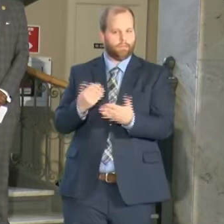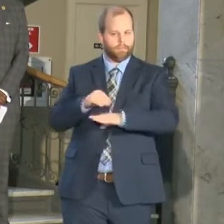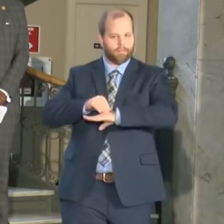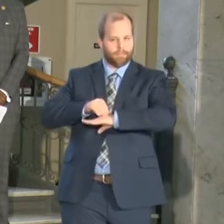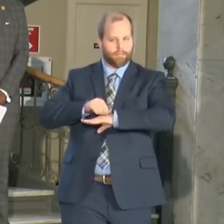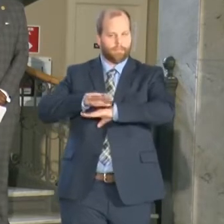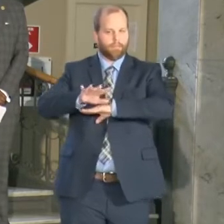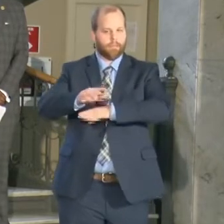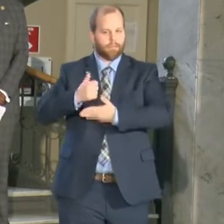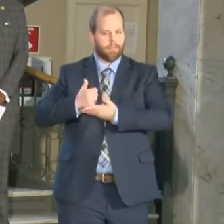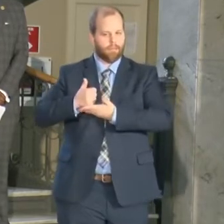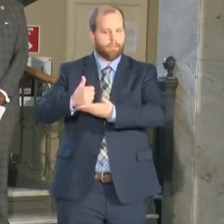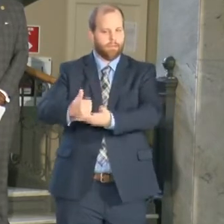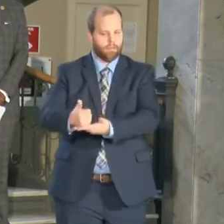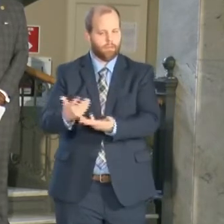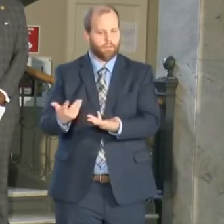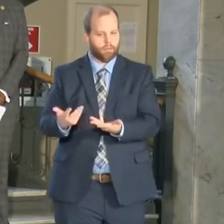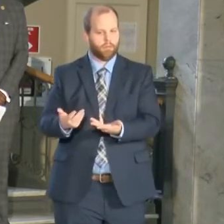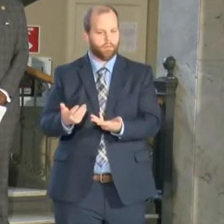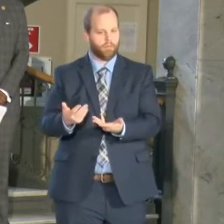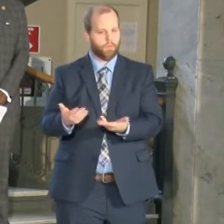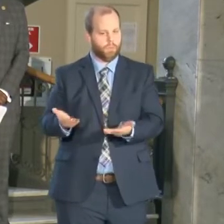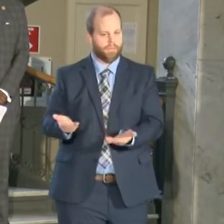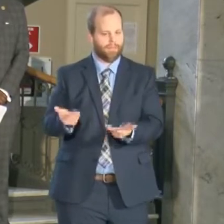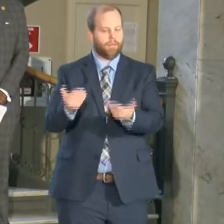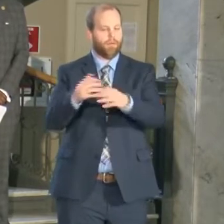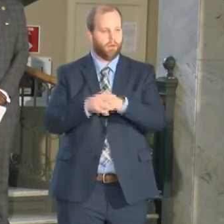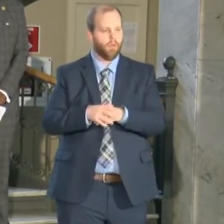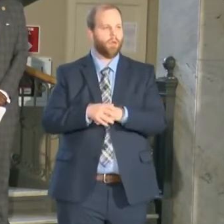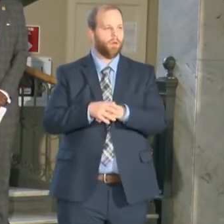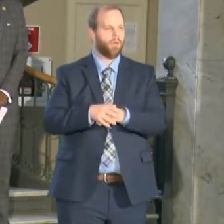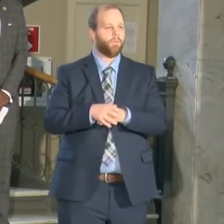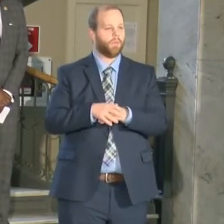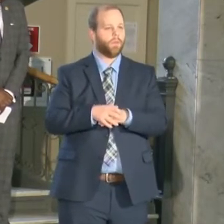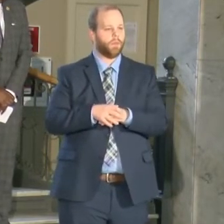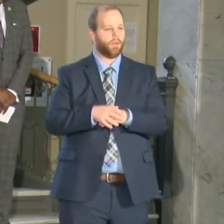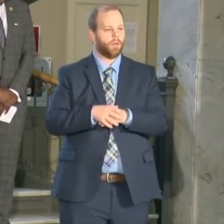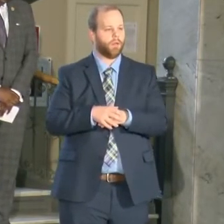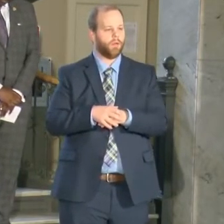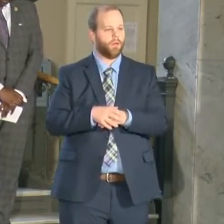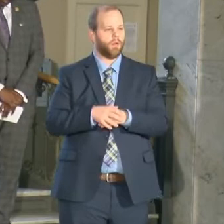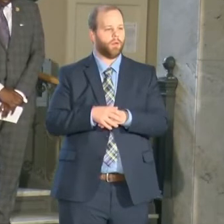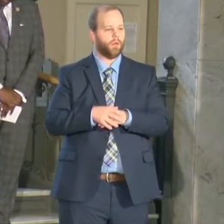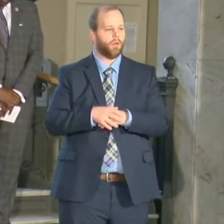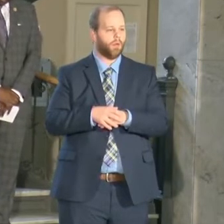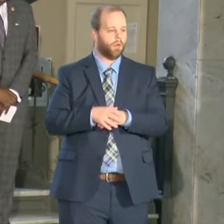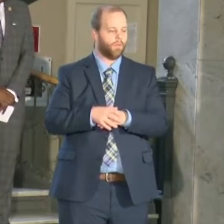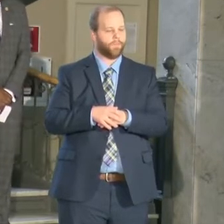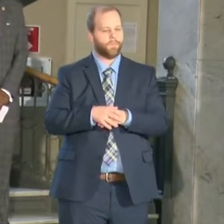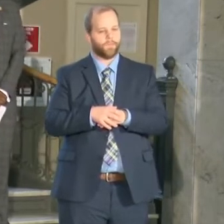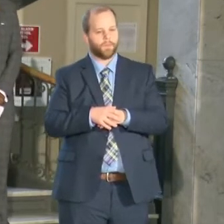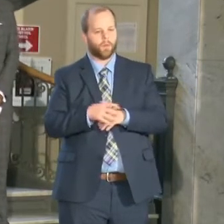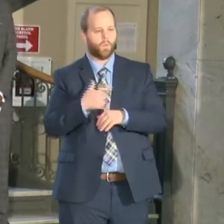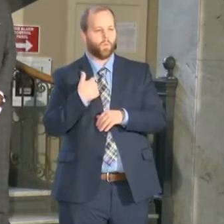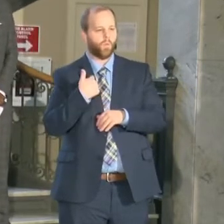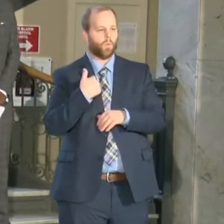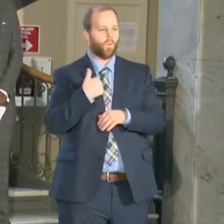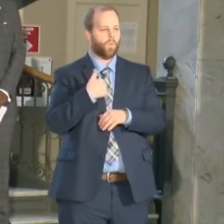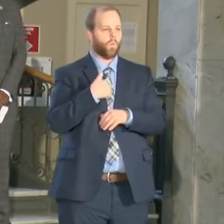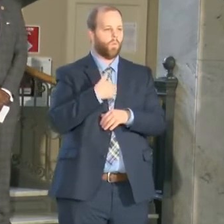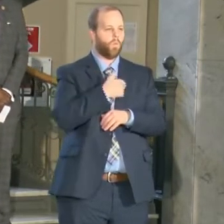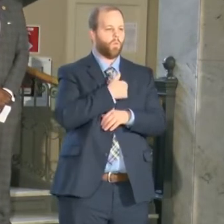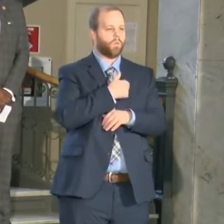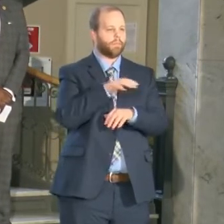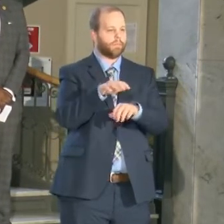technical assistance we're planning a a a workshop so to